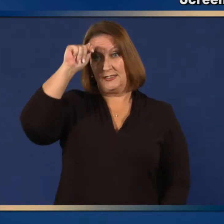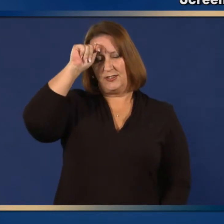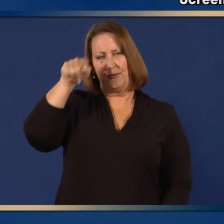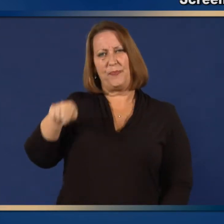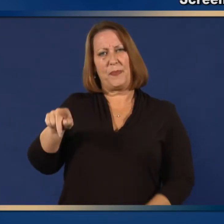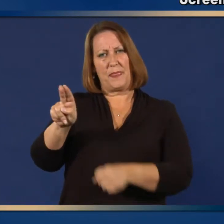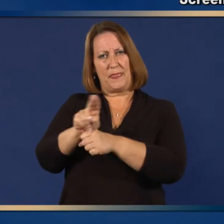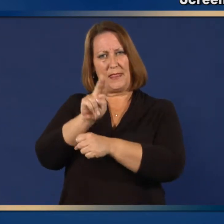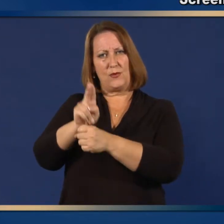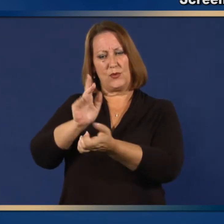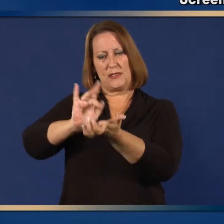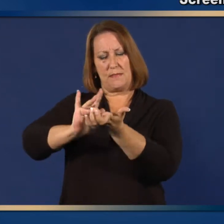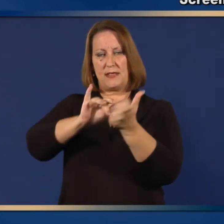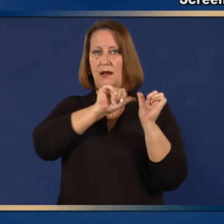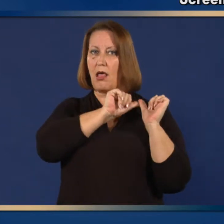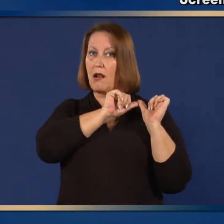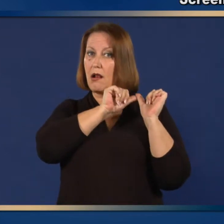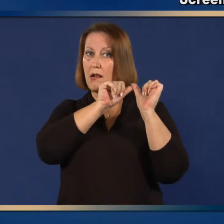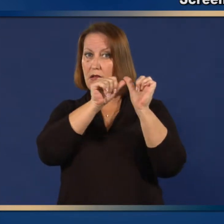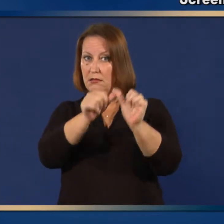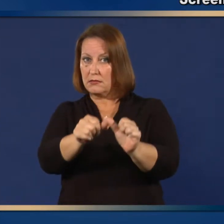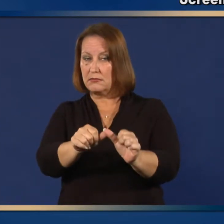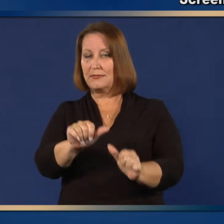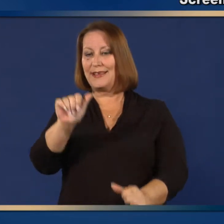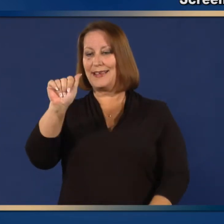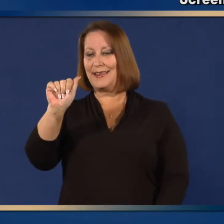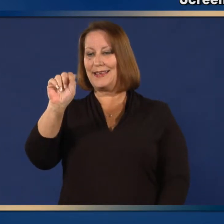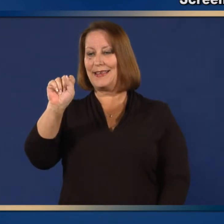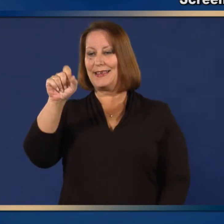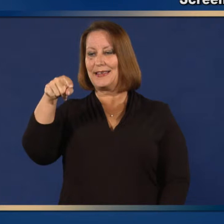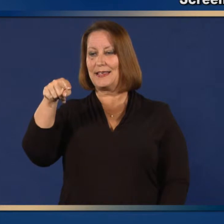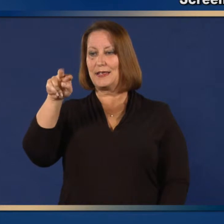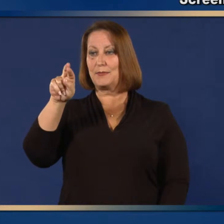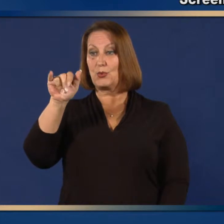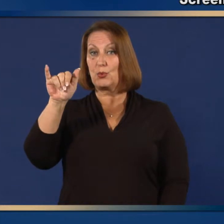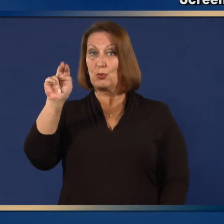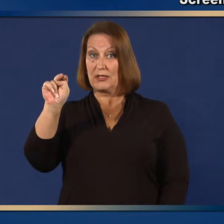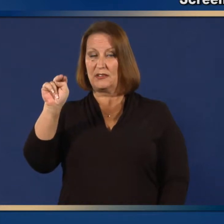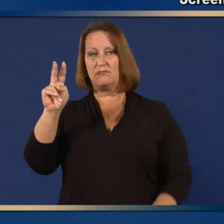aspirin-containing therapy? 12.